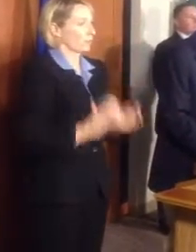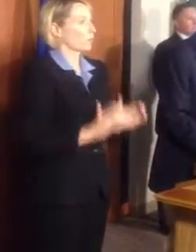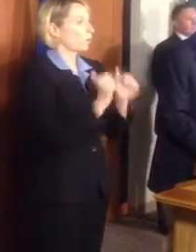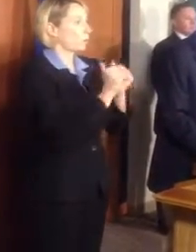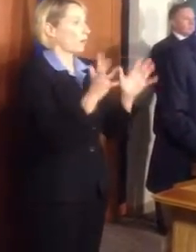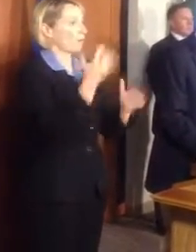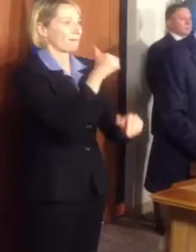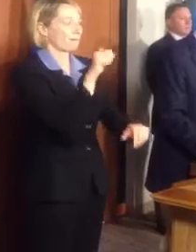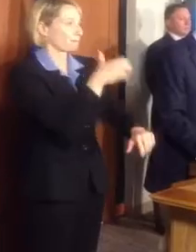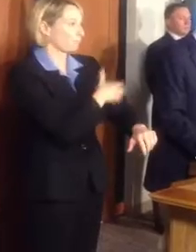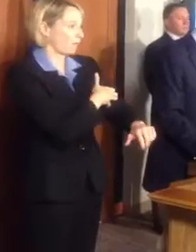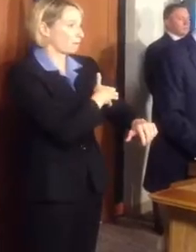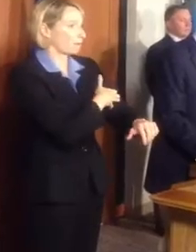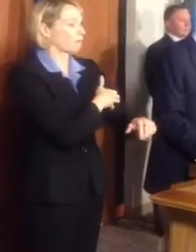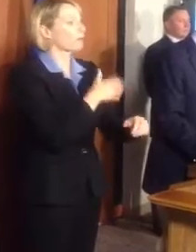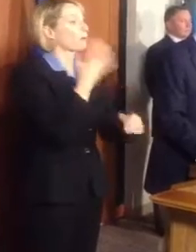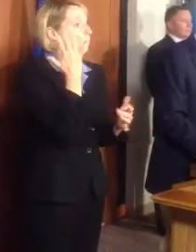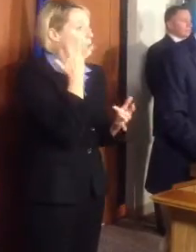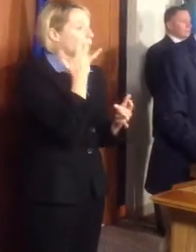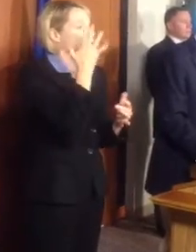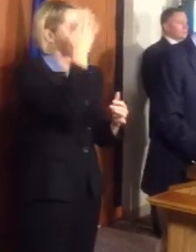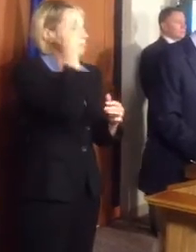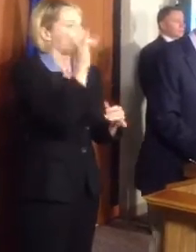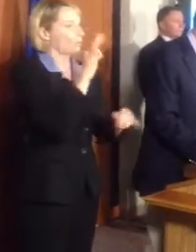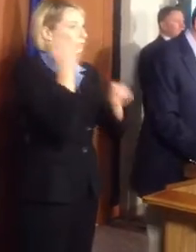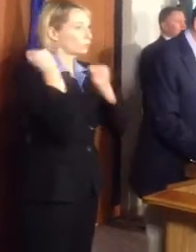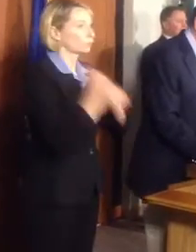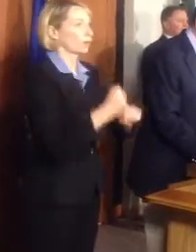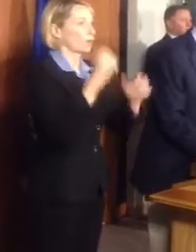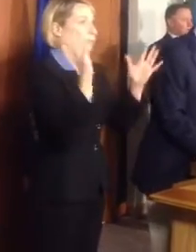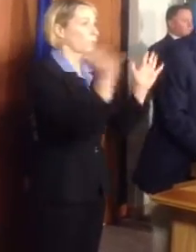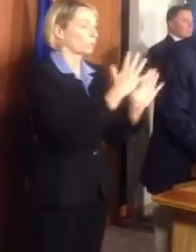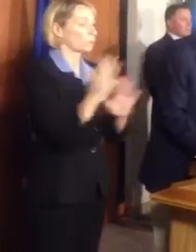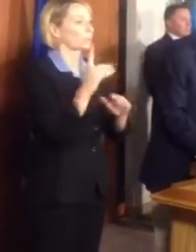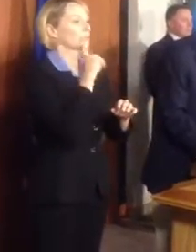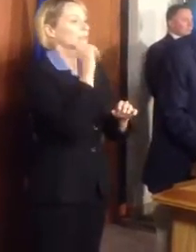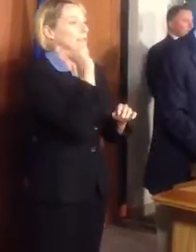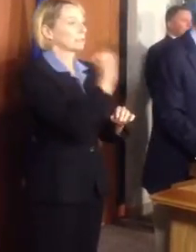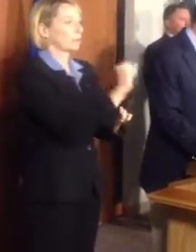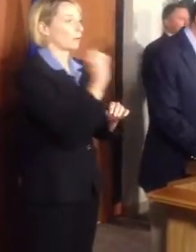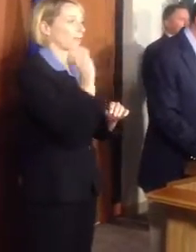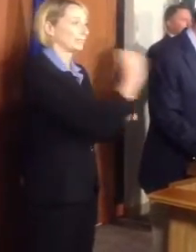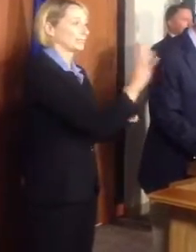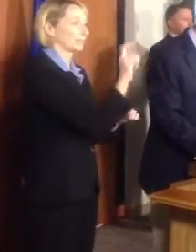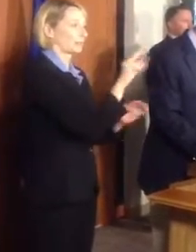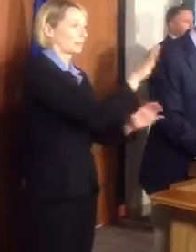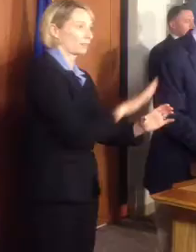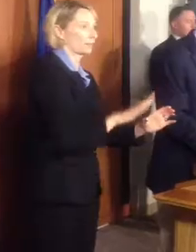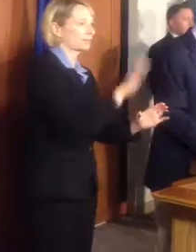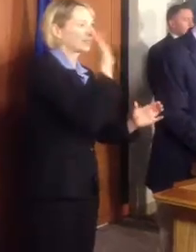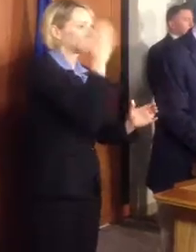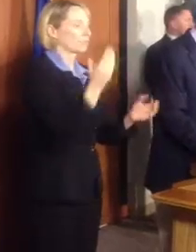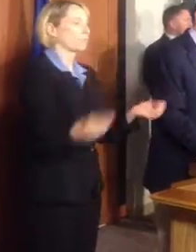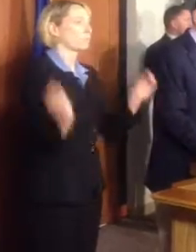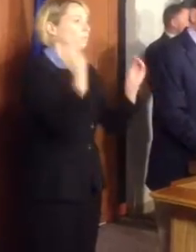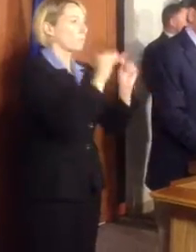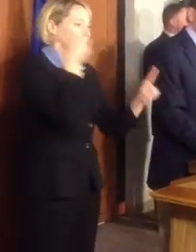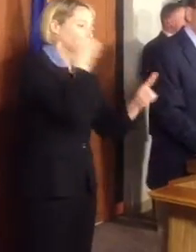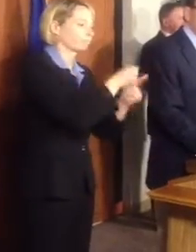without power. Due to the higher than expected winds, southeastern Connecticut seems to be the most heavily impacted,